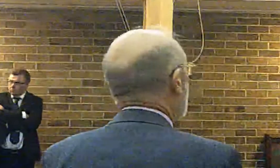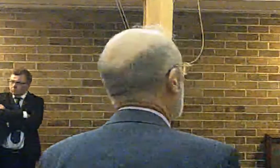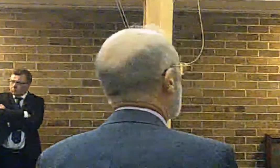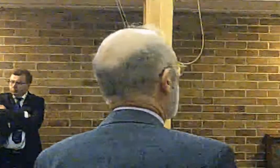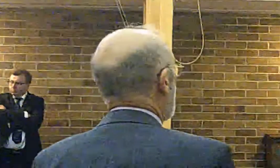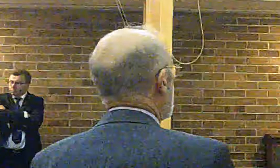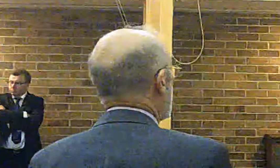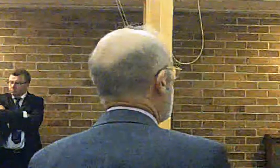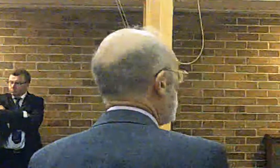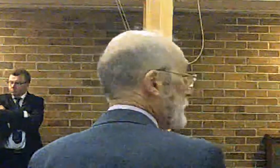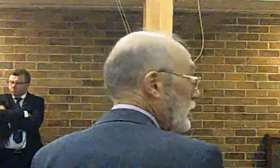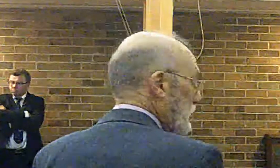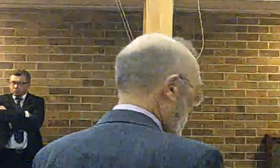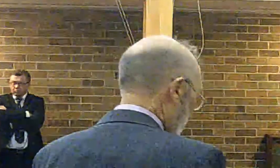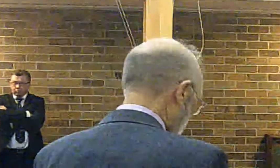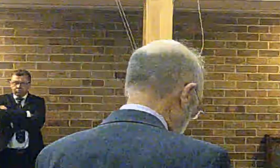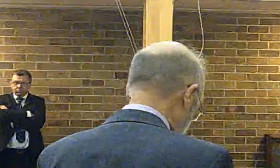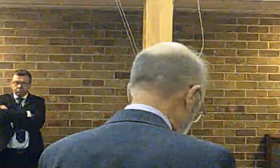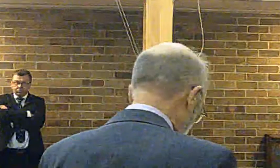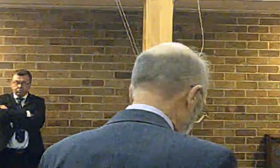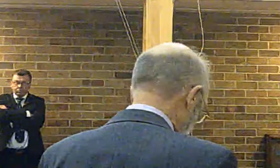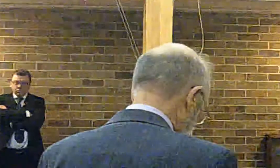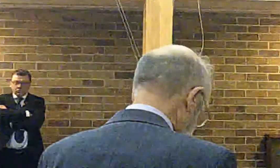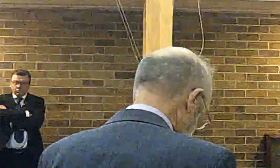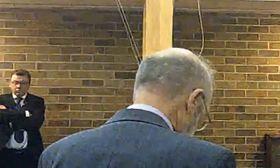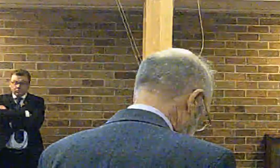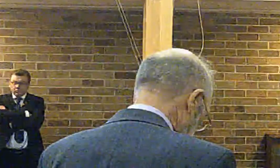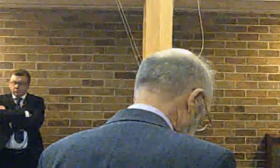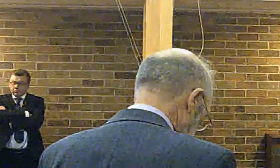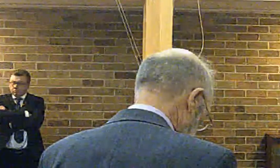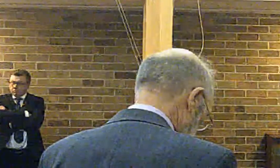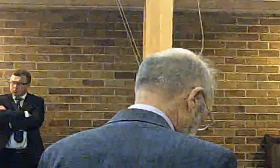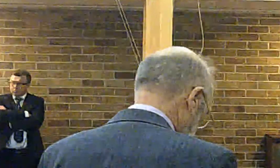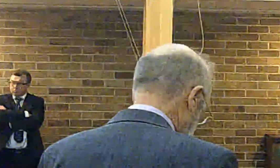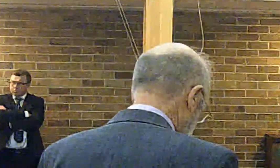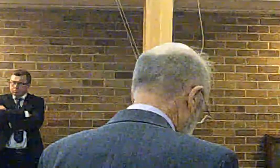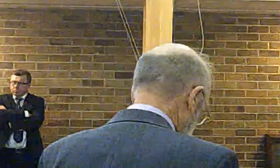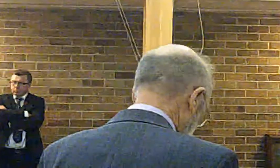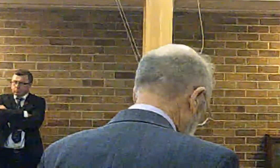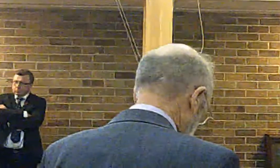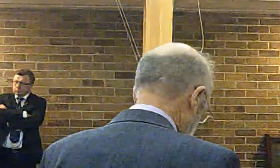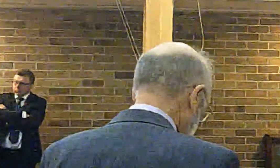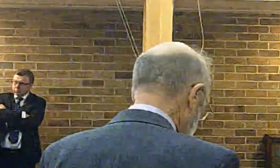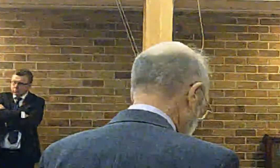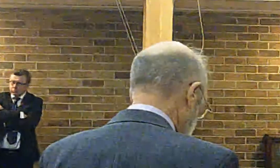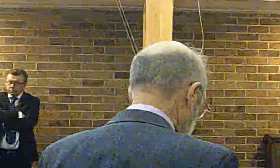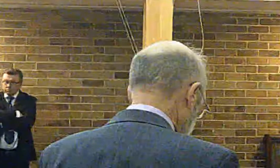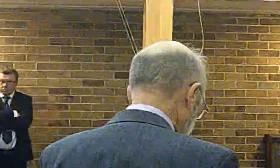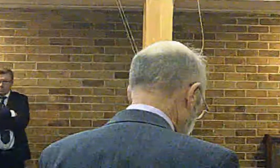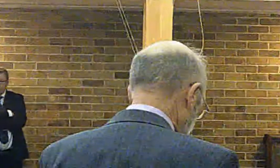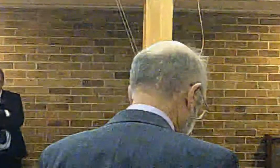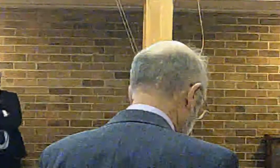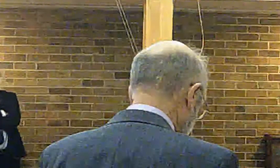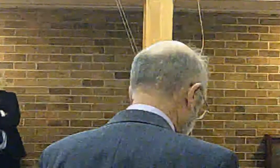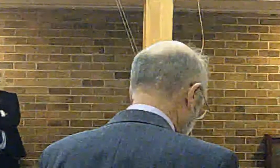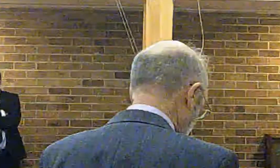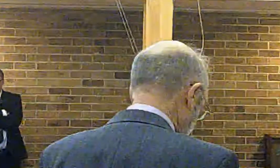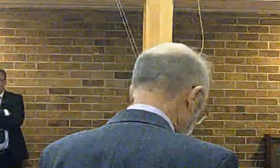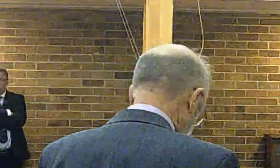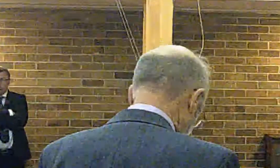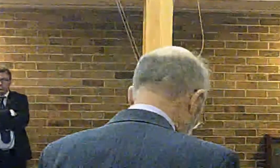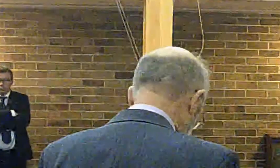saying is that, um,